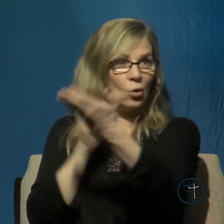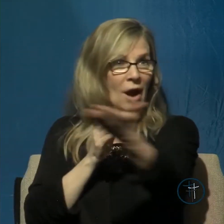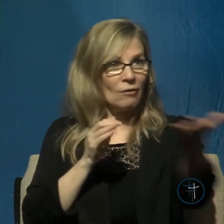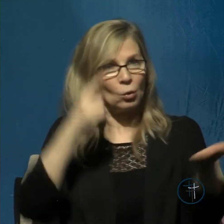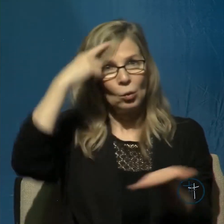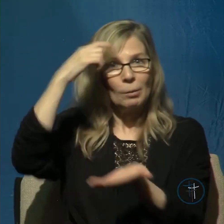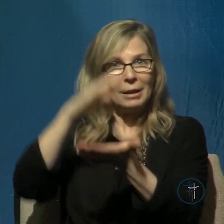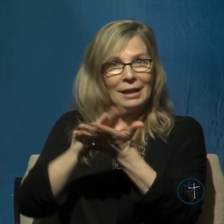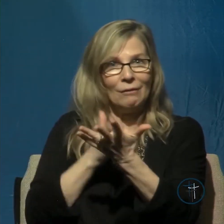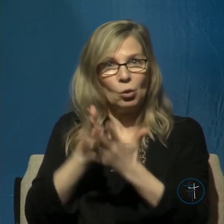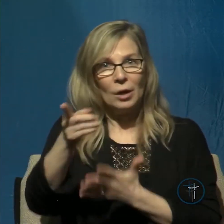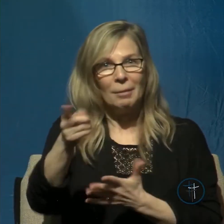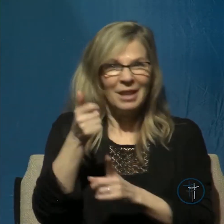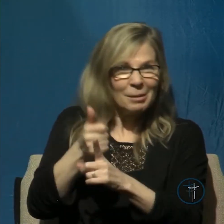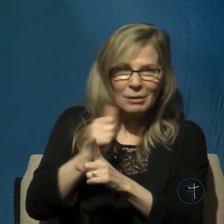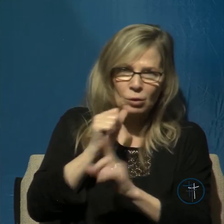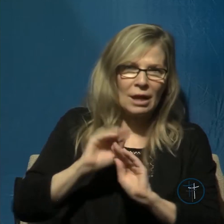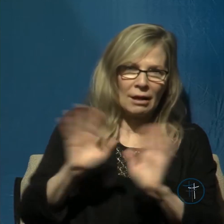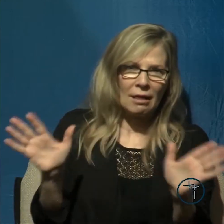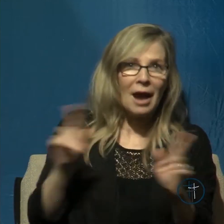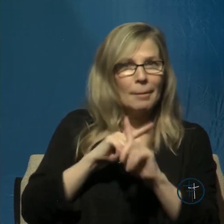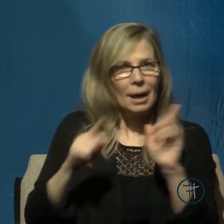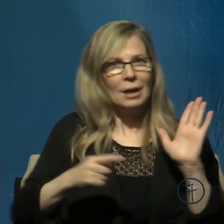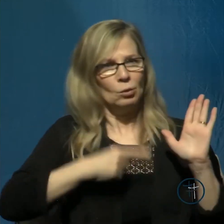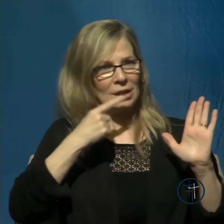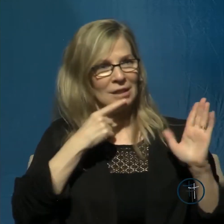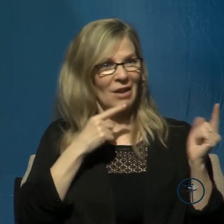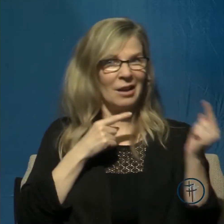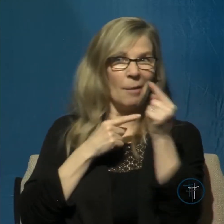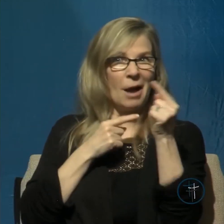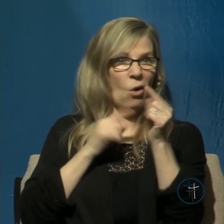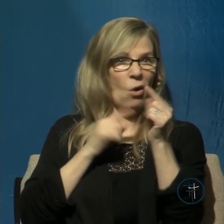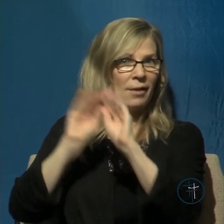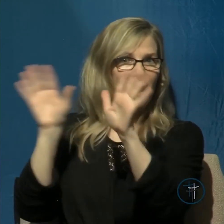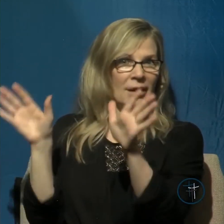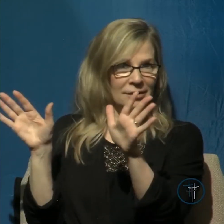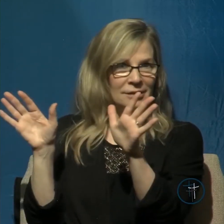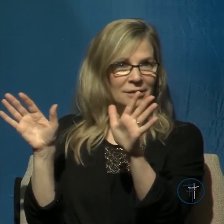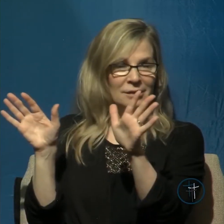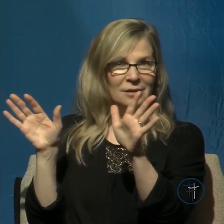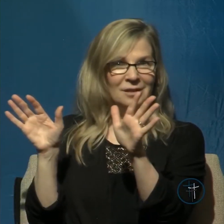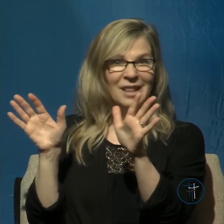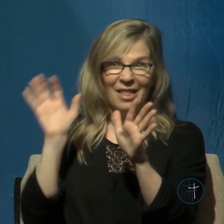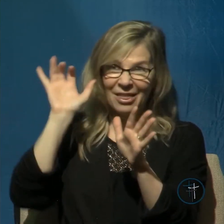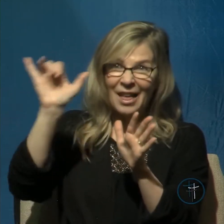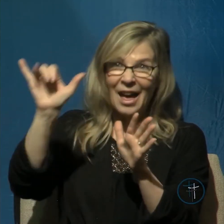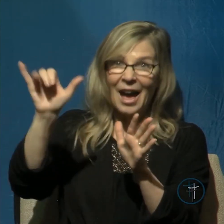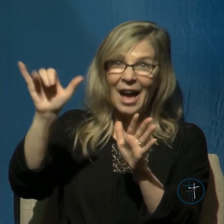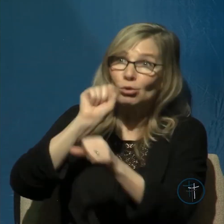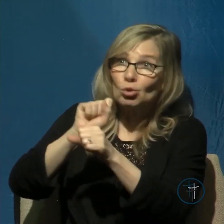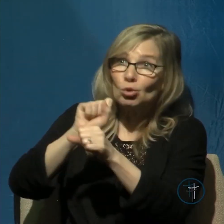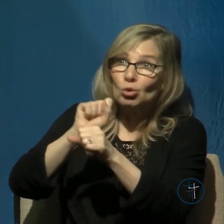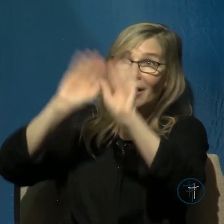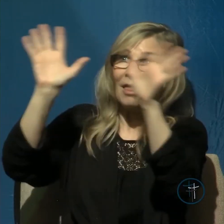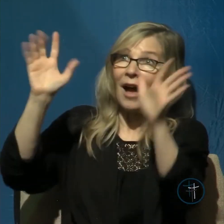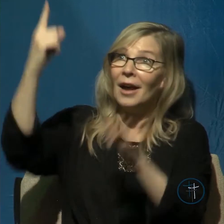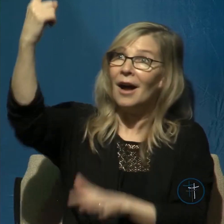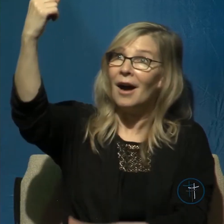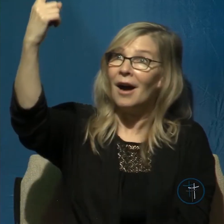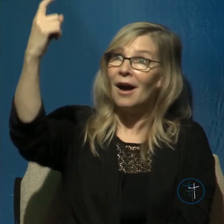He was not the light, but he came to testify about the light. There was the true light which coming into the world enlightens every